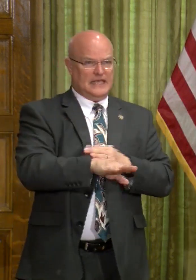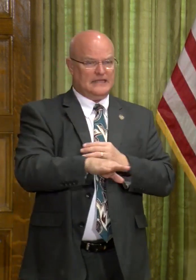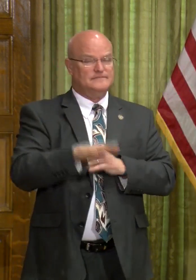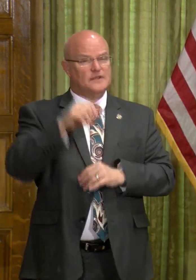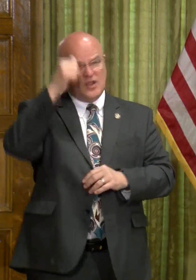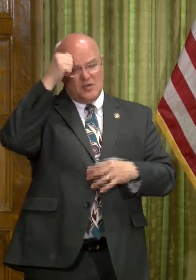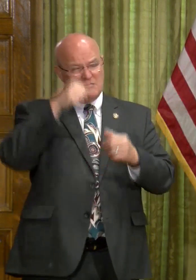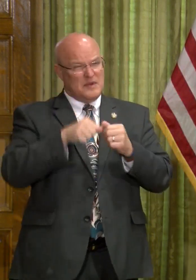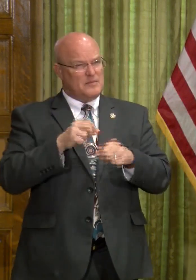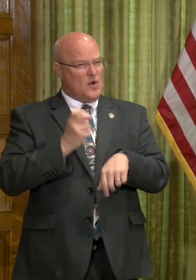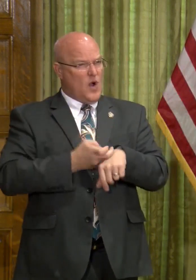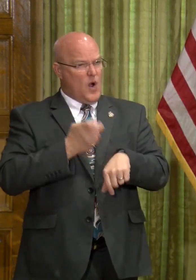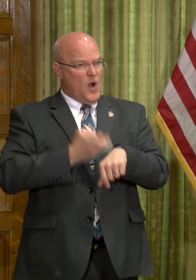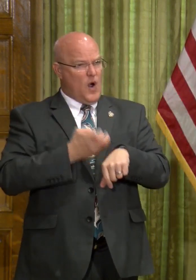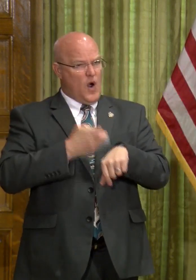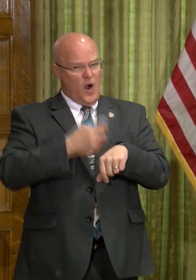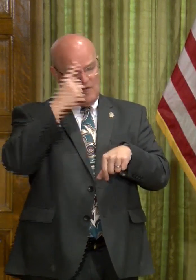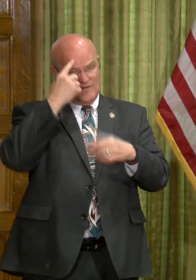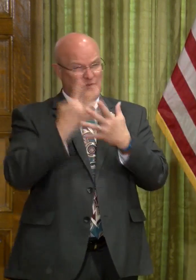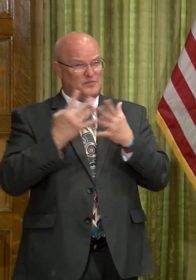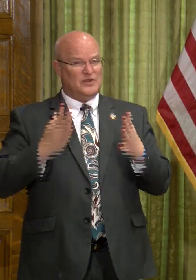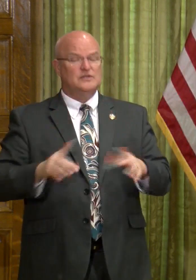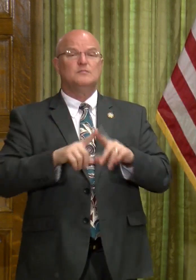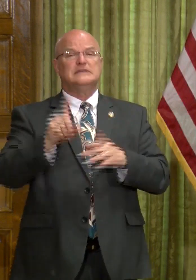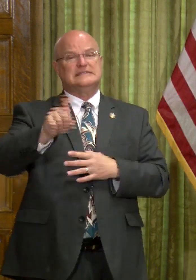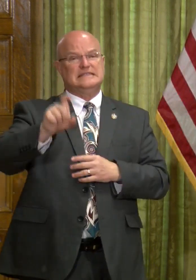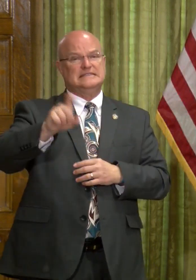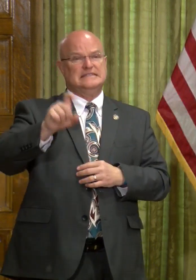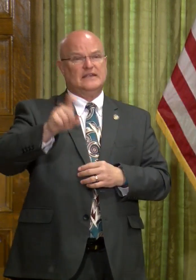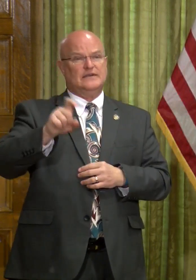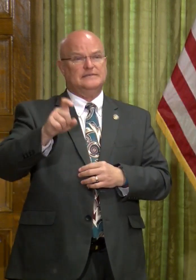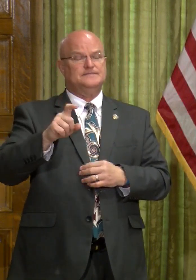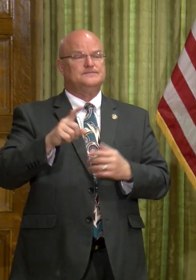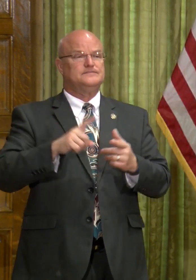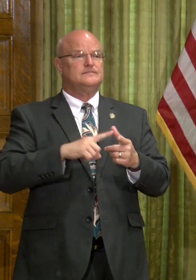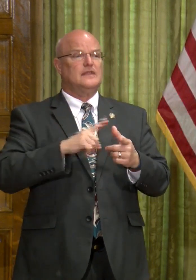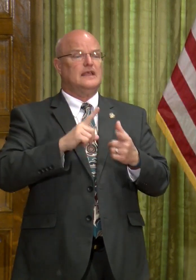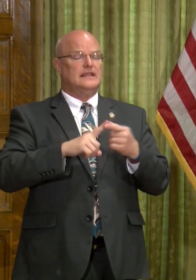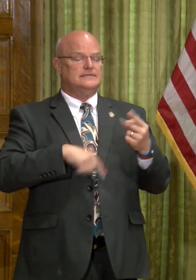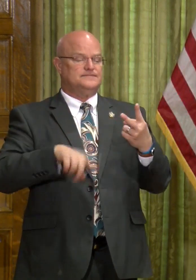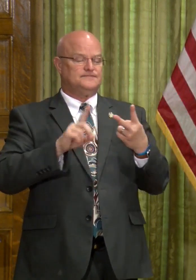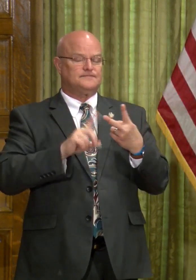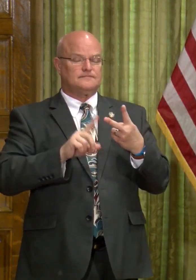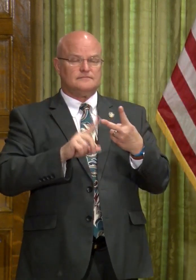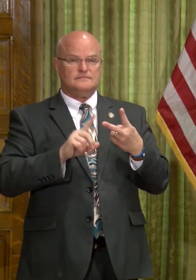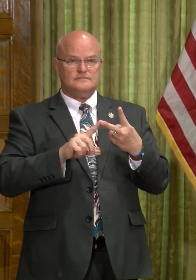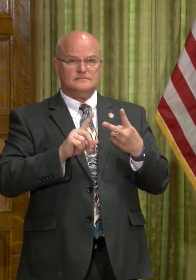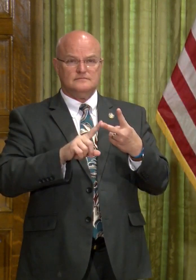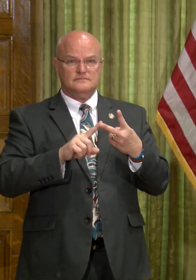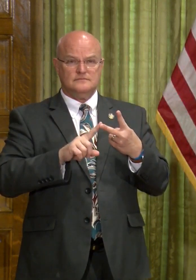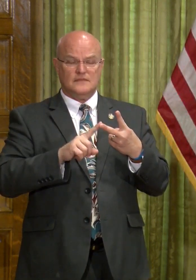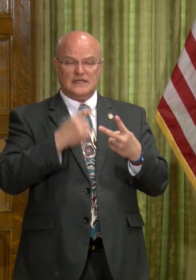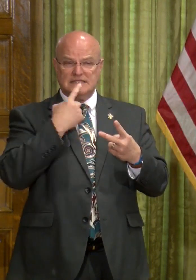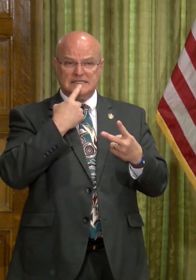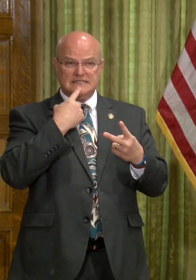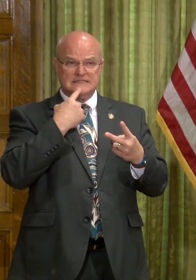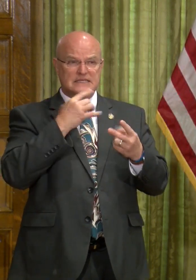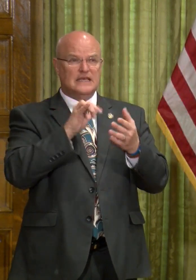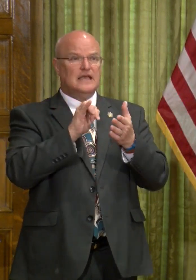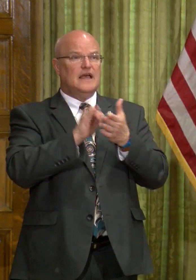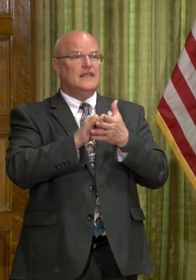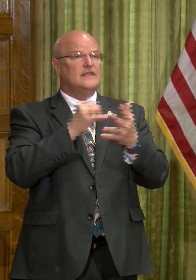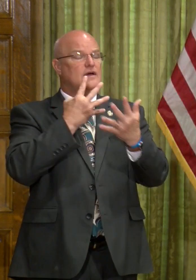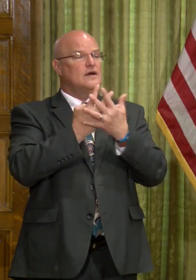You have to remember what a hardship that is for the prisoners, but it's necessary. And then, secondly, as I pointed out, the